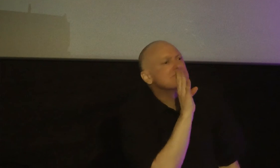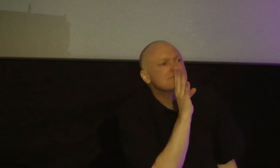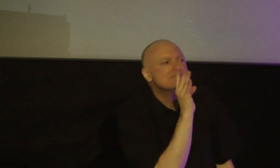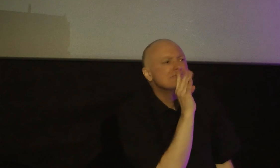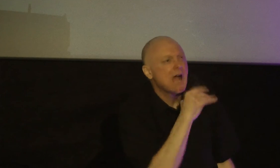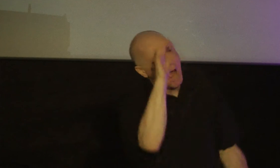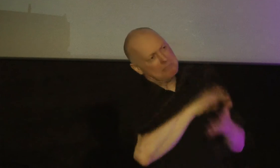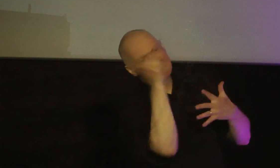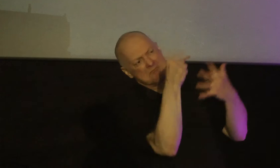believe